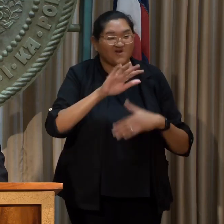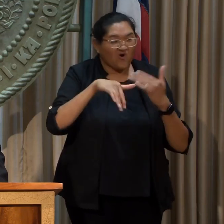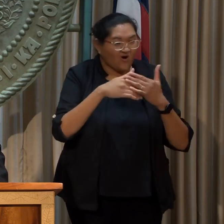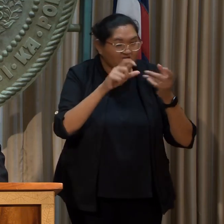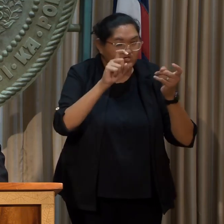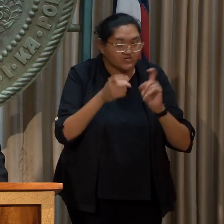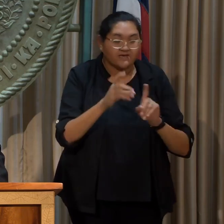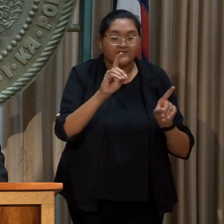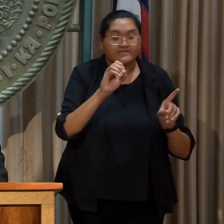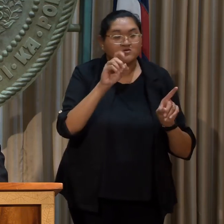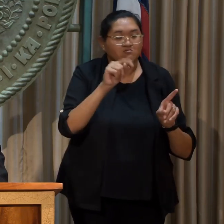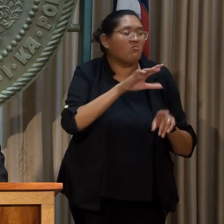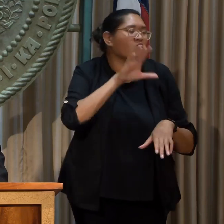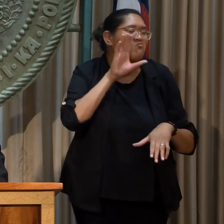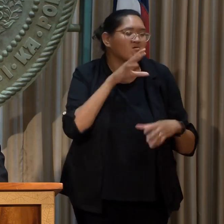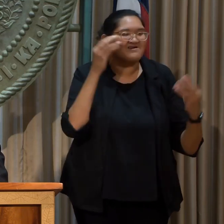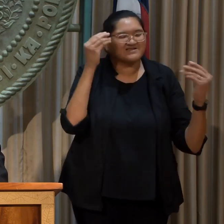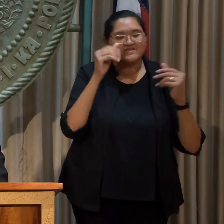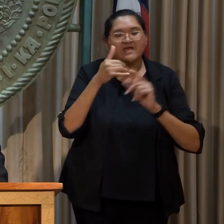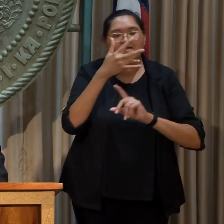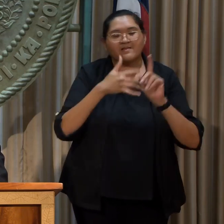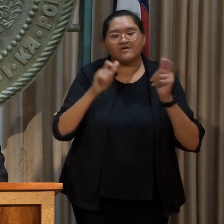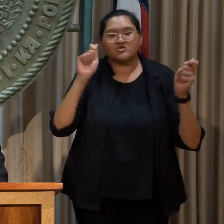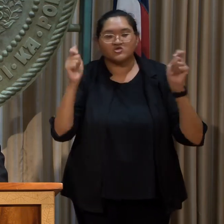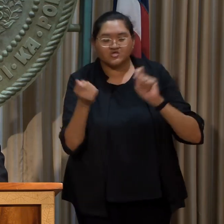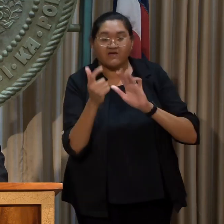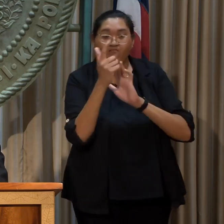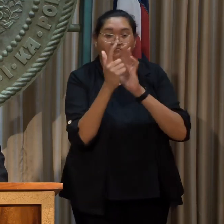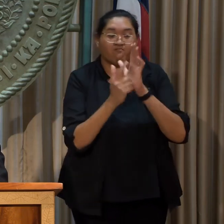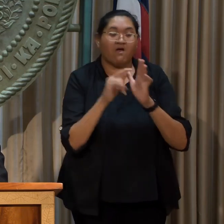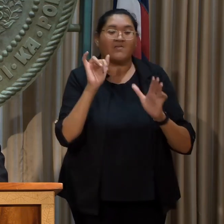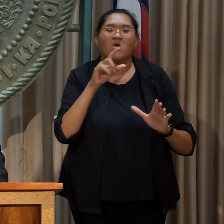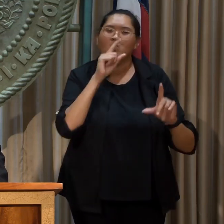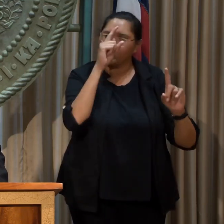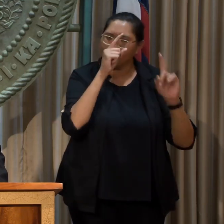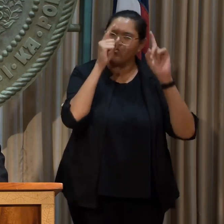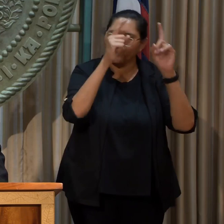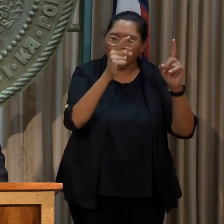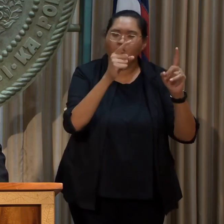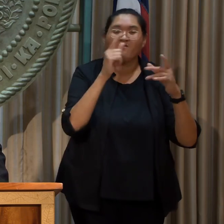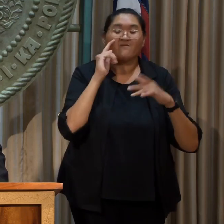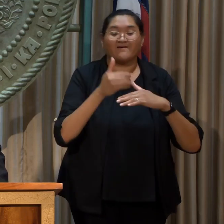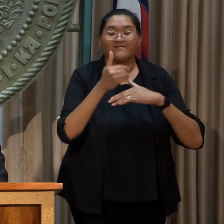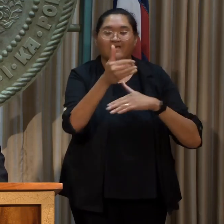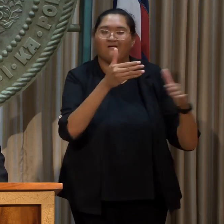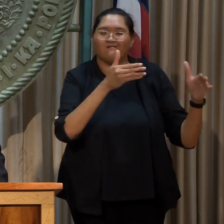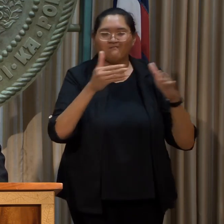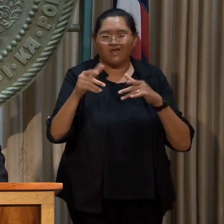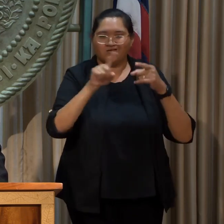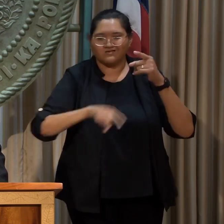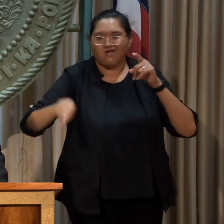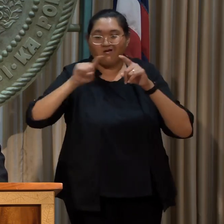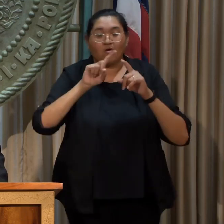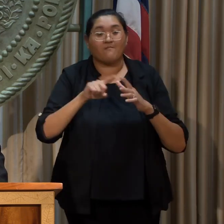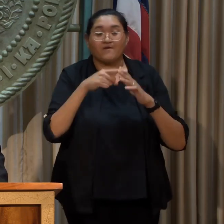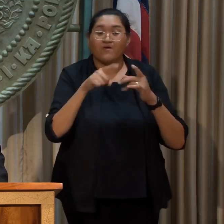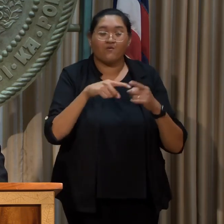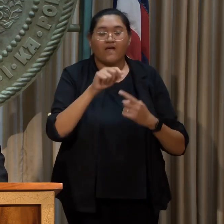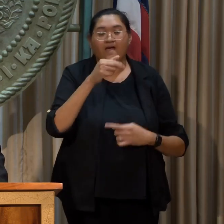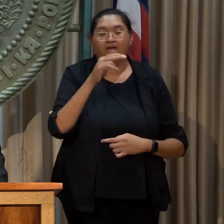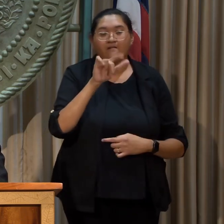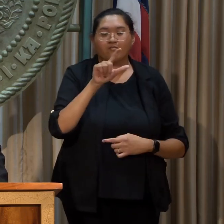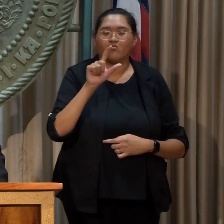changes, DOT will consider climate change mitigation as a primary goal and objective at the next planning cycle beginning in April